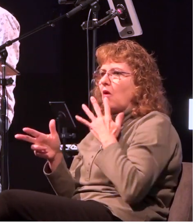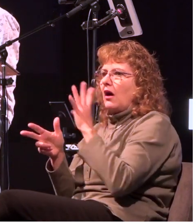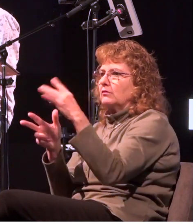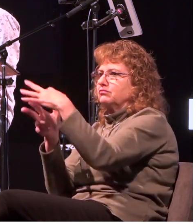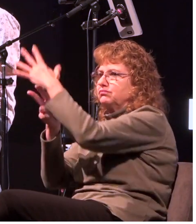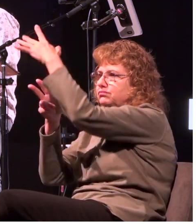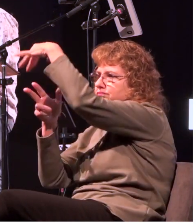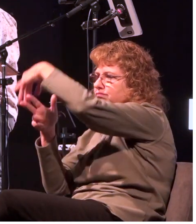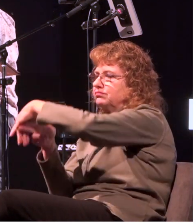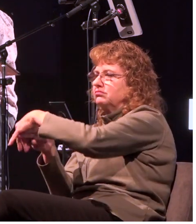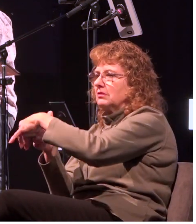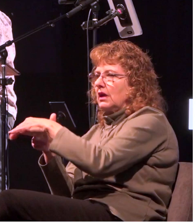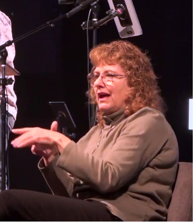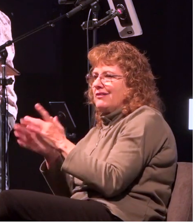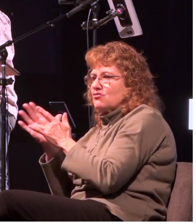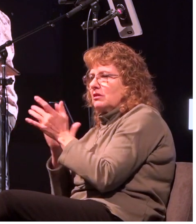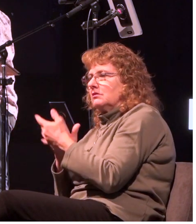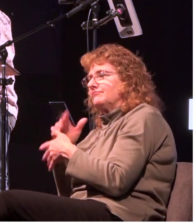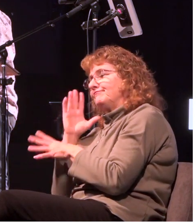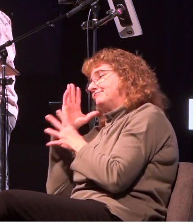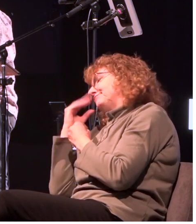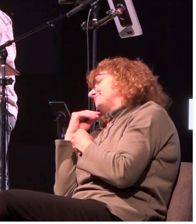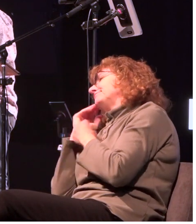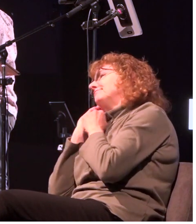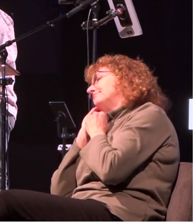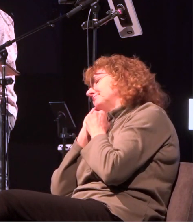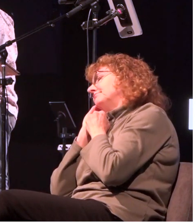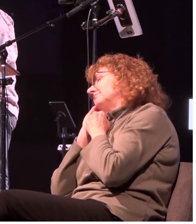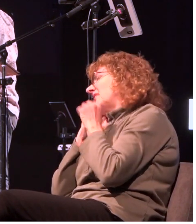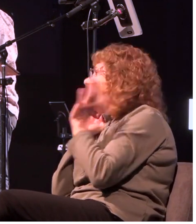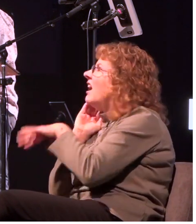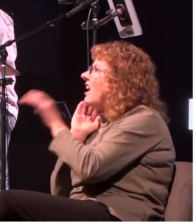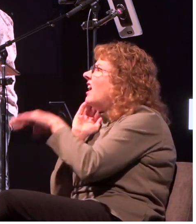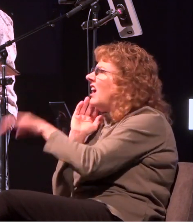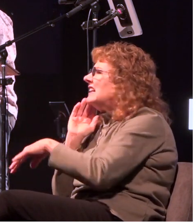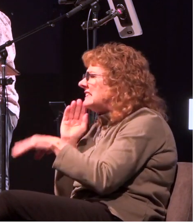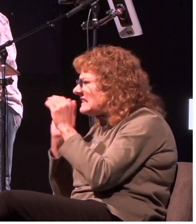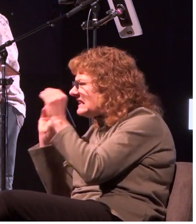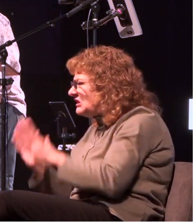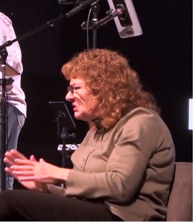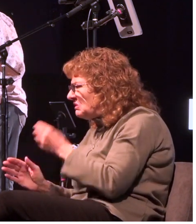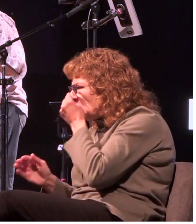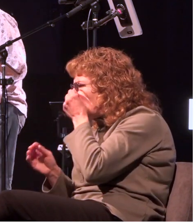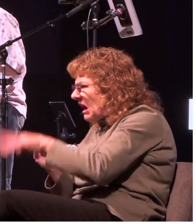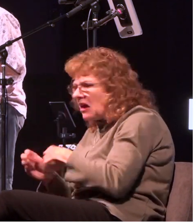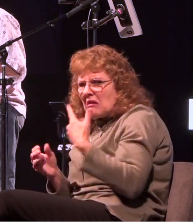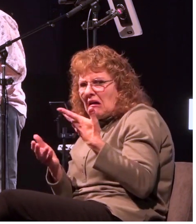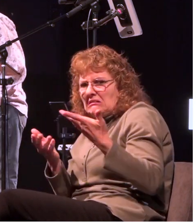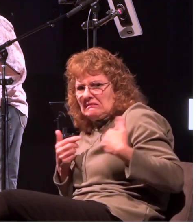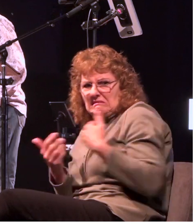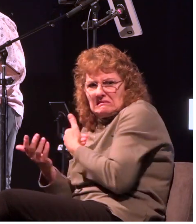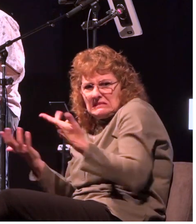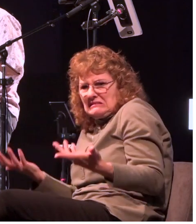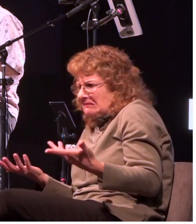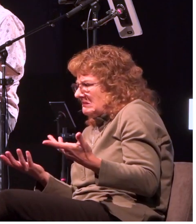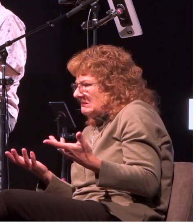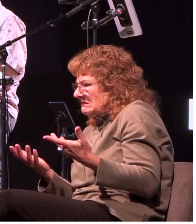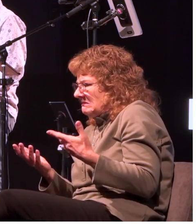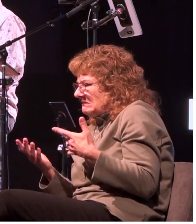taking a nap on a pillow and they woke him up and they said teacher do you not care that we are perishing these are